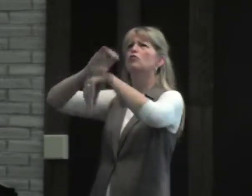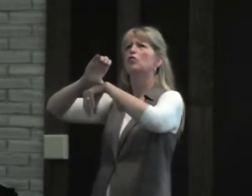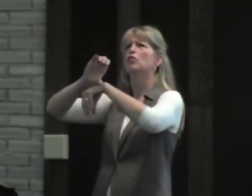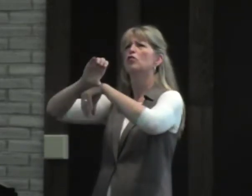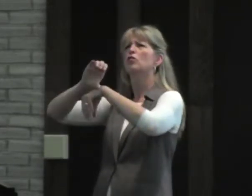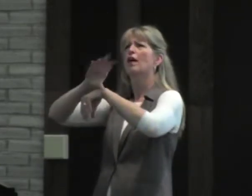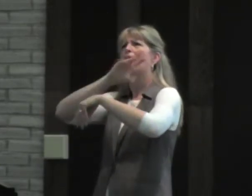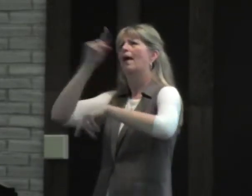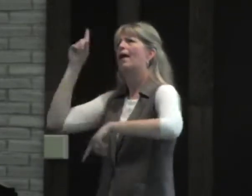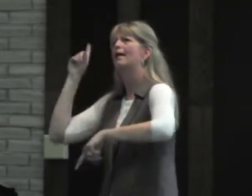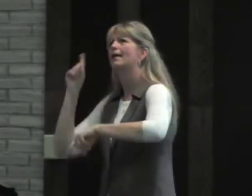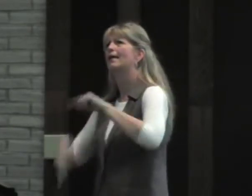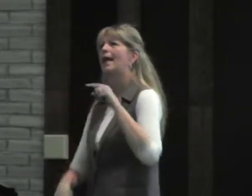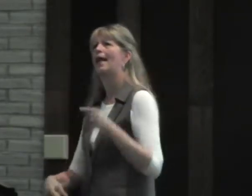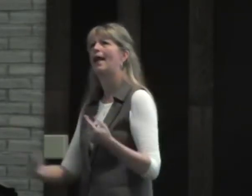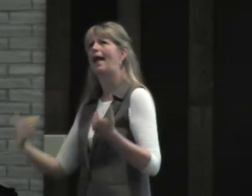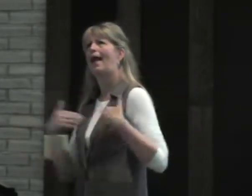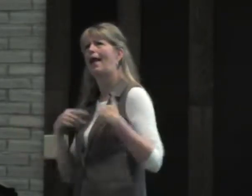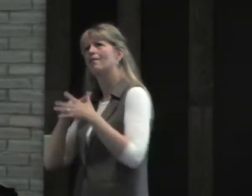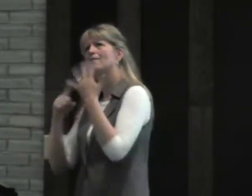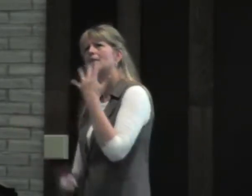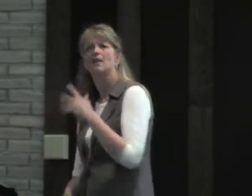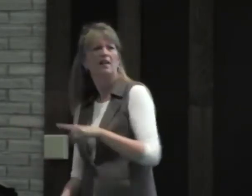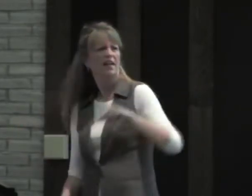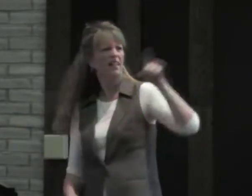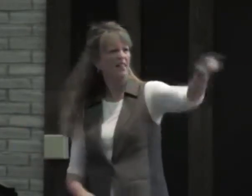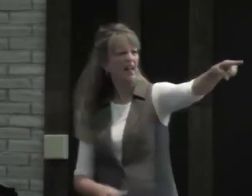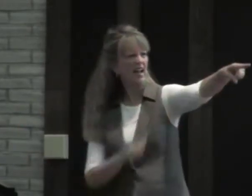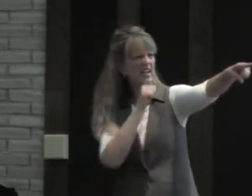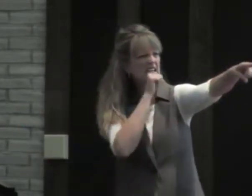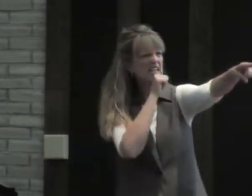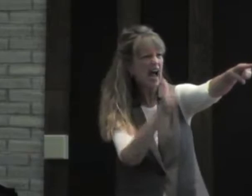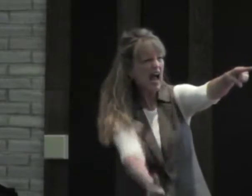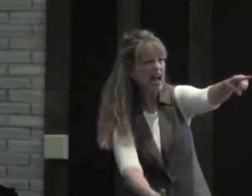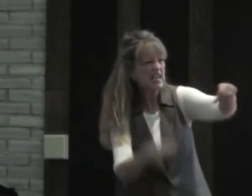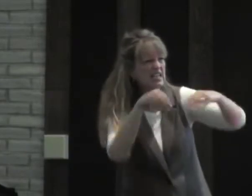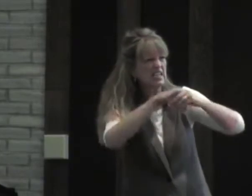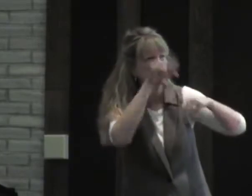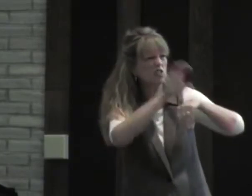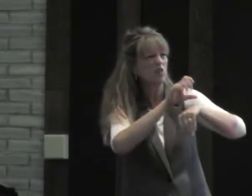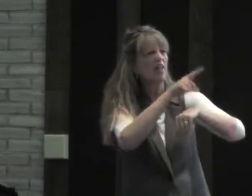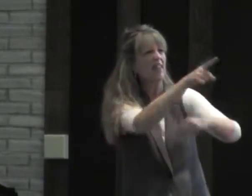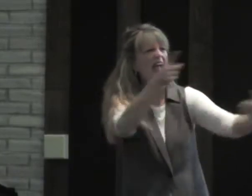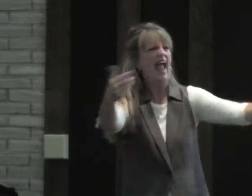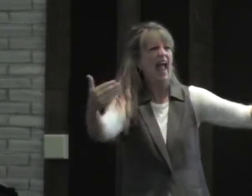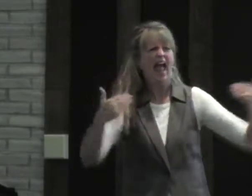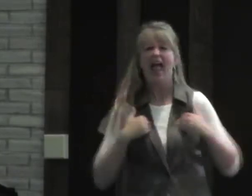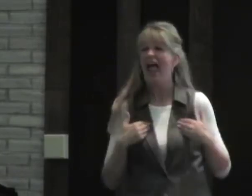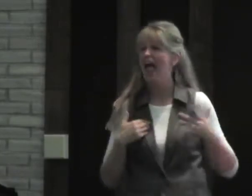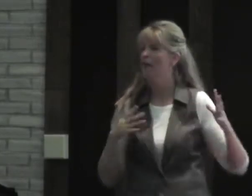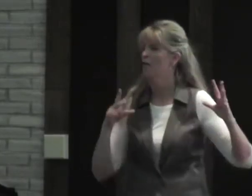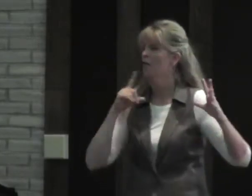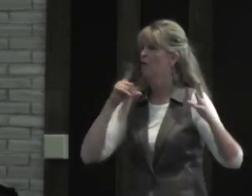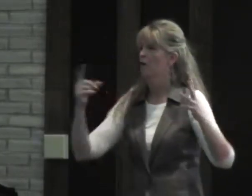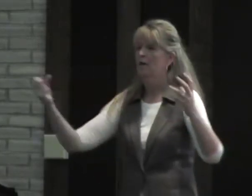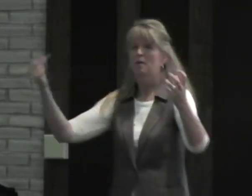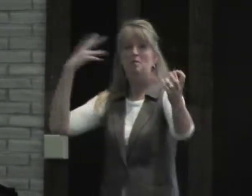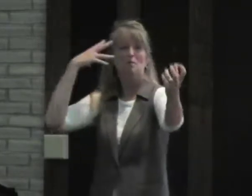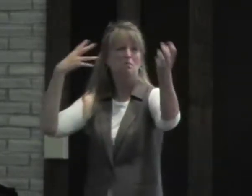Why any people in the church can't have all these things, but they're not in the church and they have all